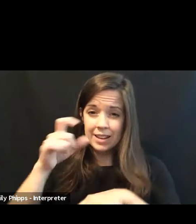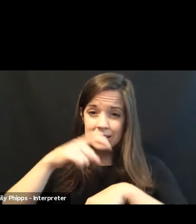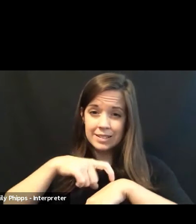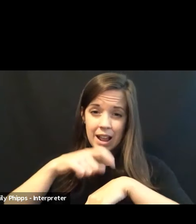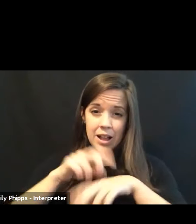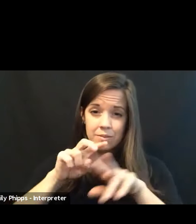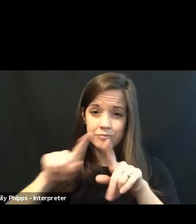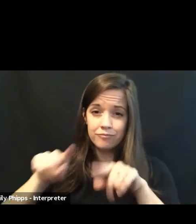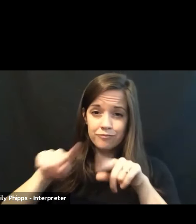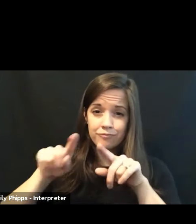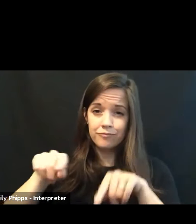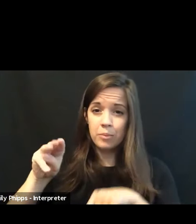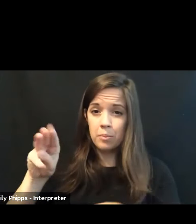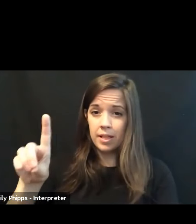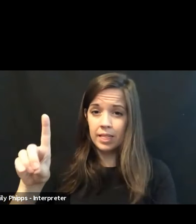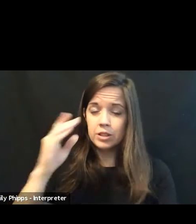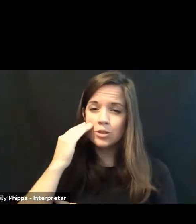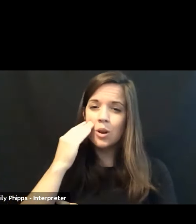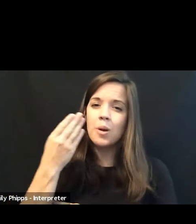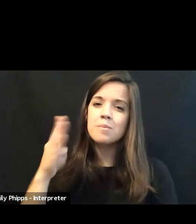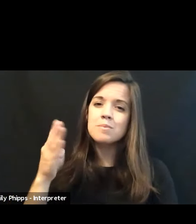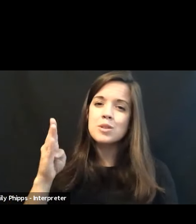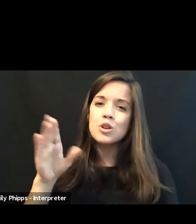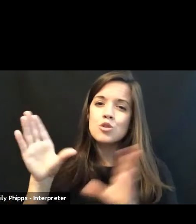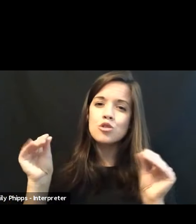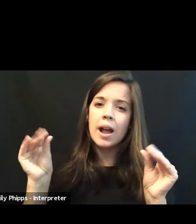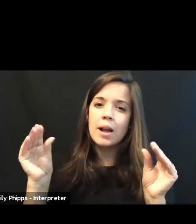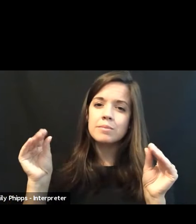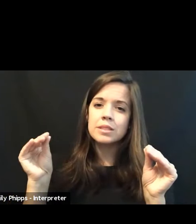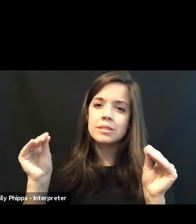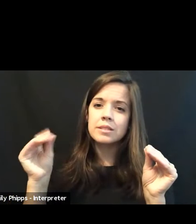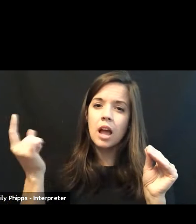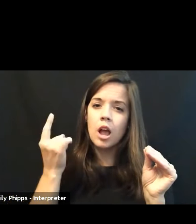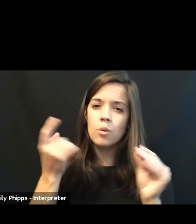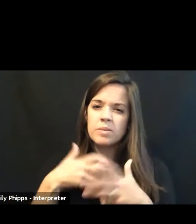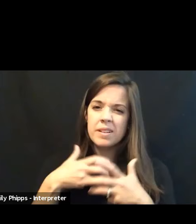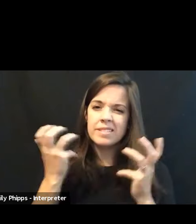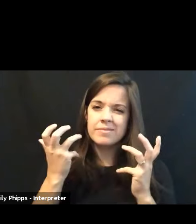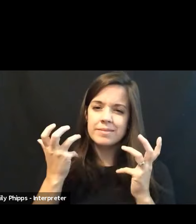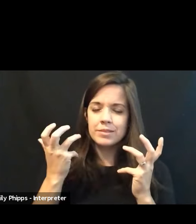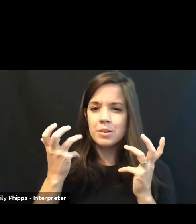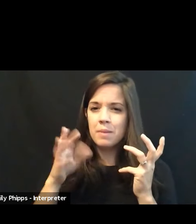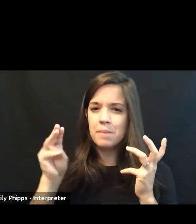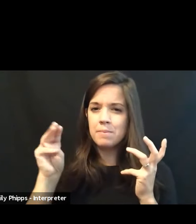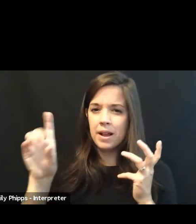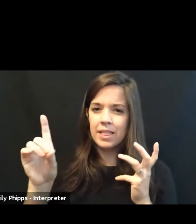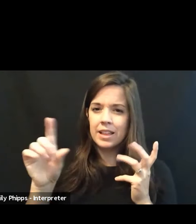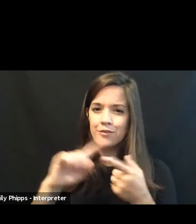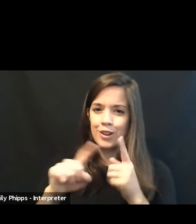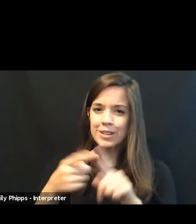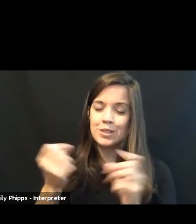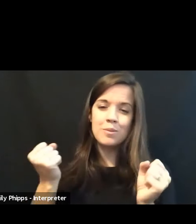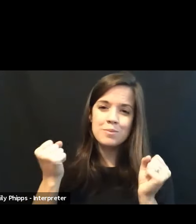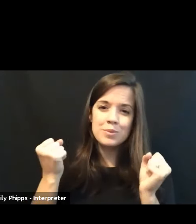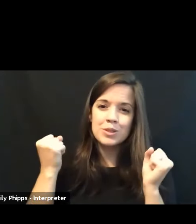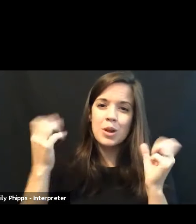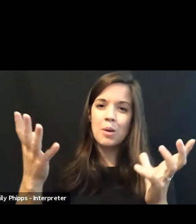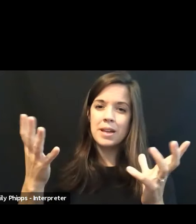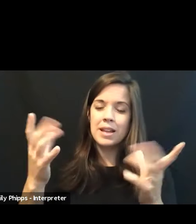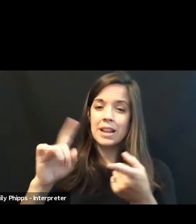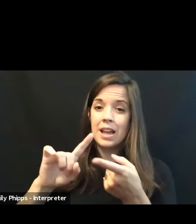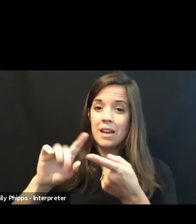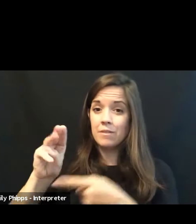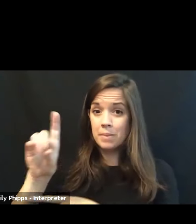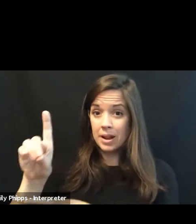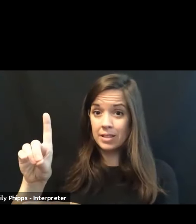all, you know, is known for blue crabs. I always anger my Maryland friends because so many of Maryland's blue